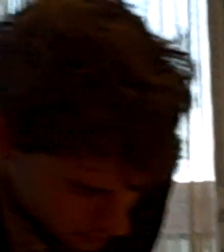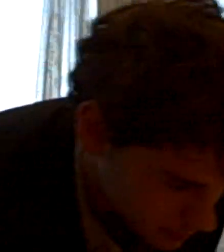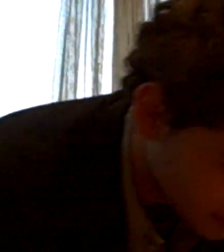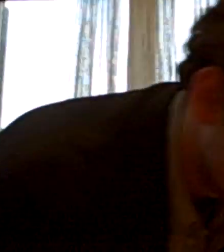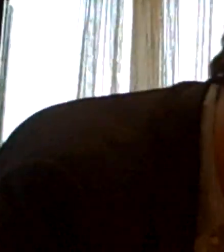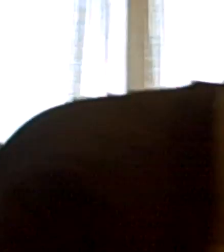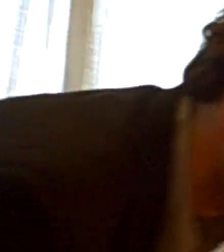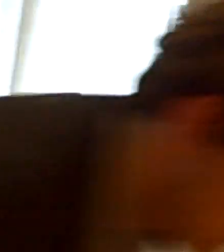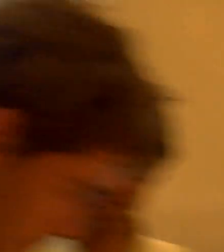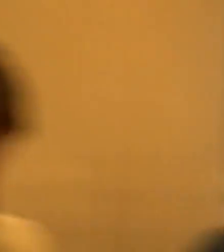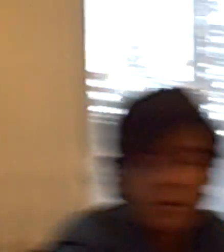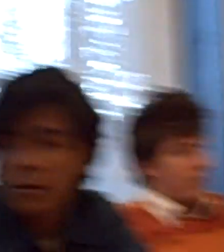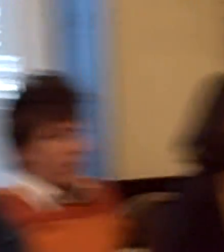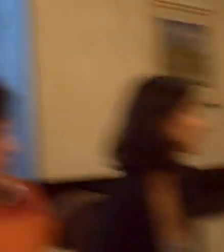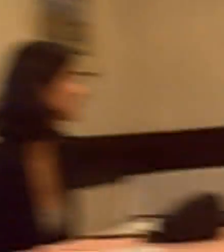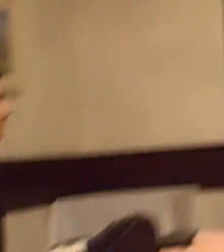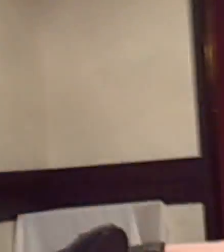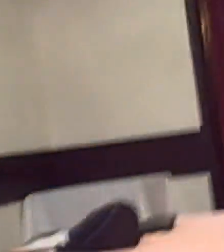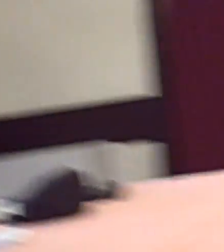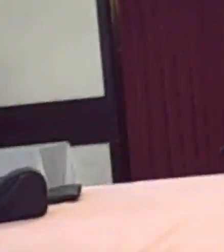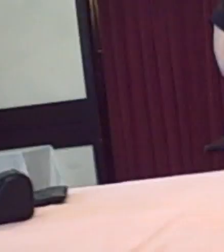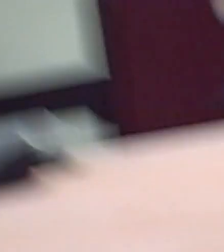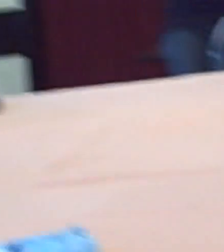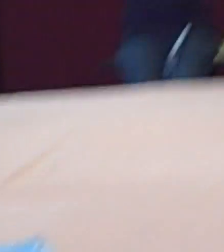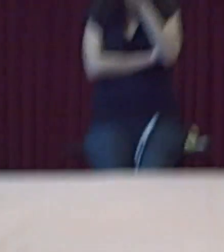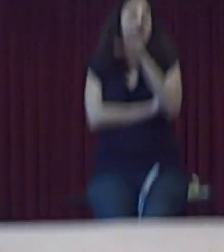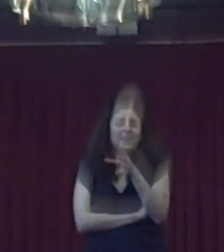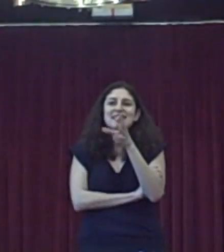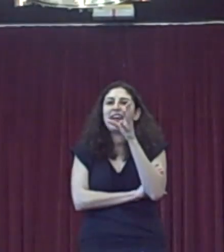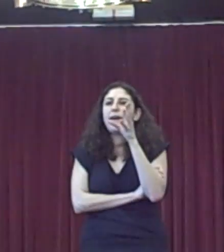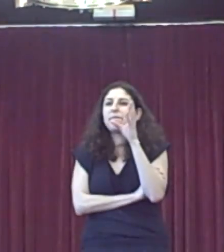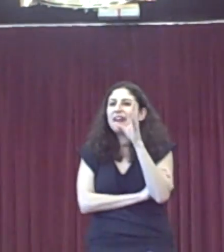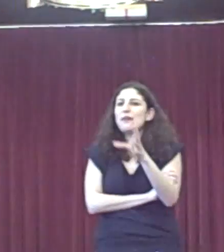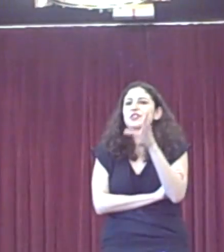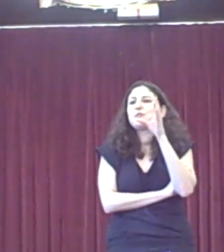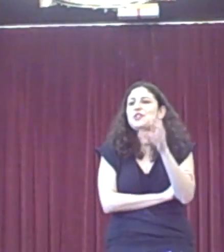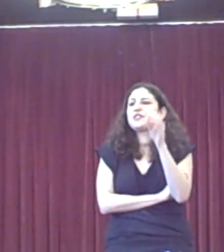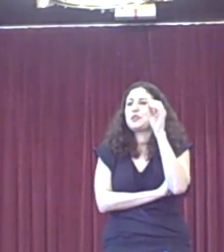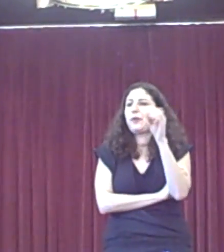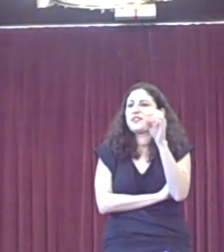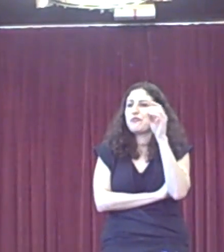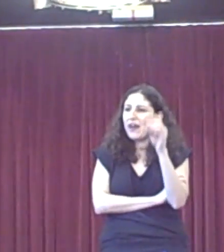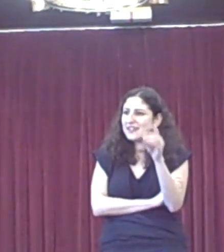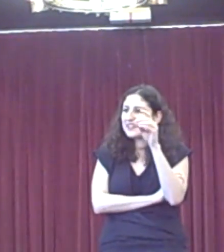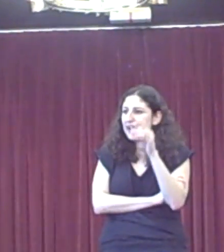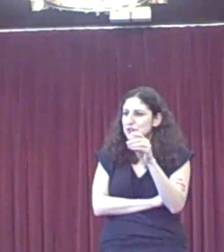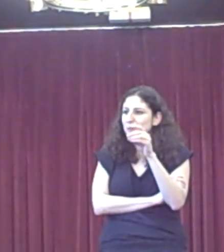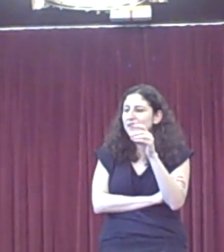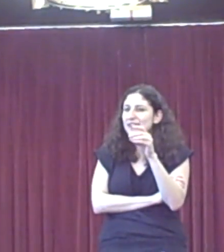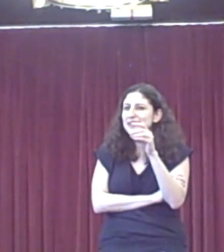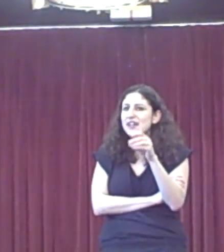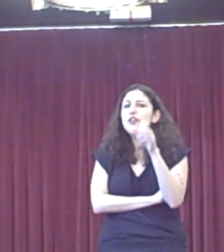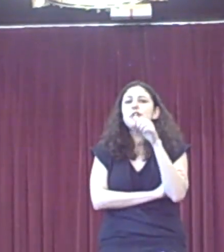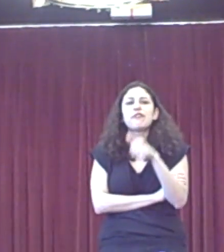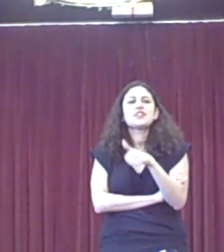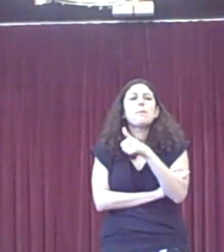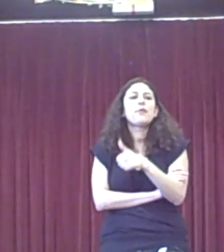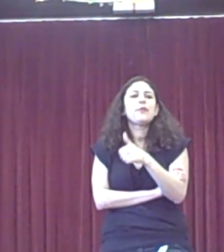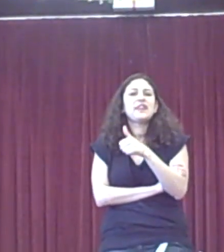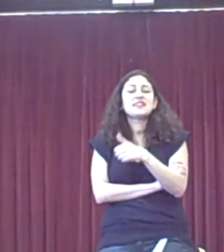I like that. I like some of the kind of direct, the language that was using to put direct attacks on me in that stage. For example, things